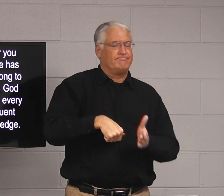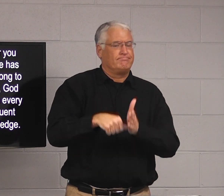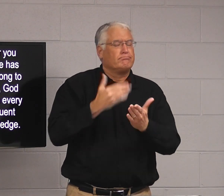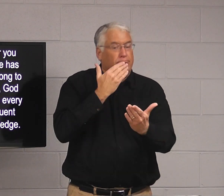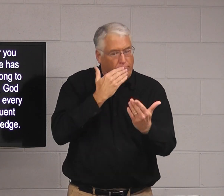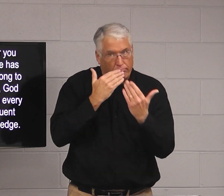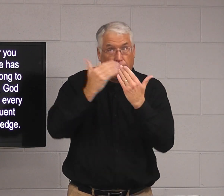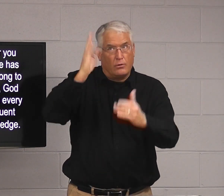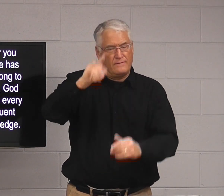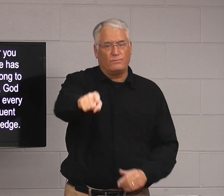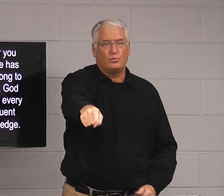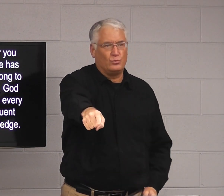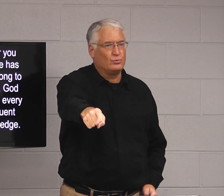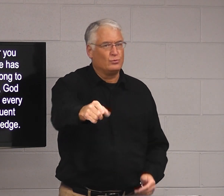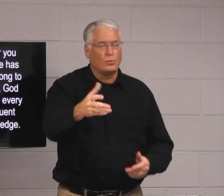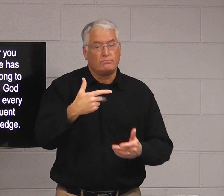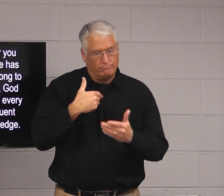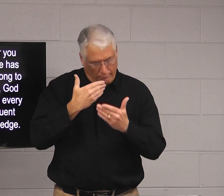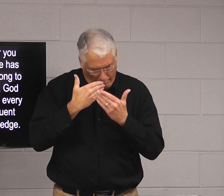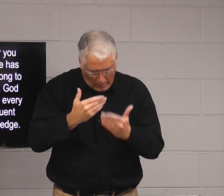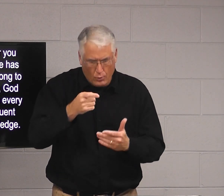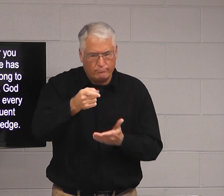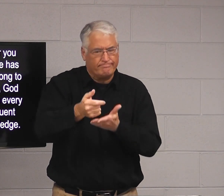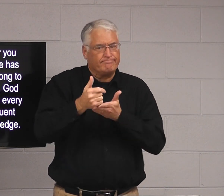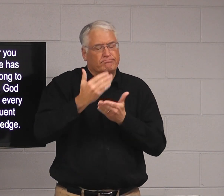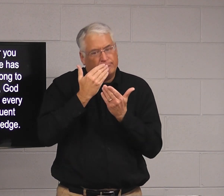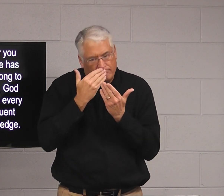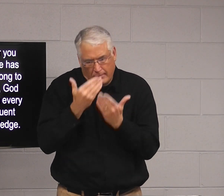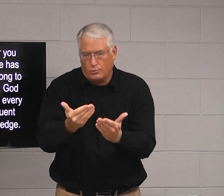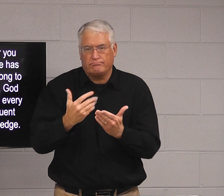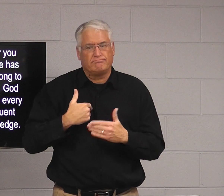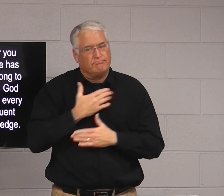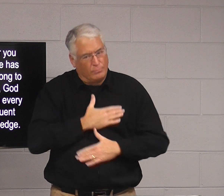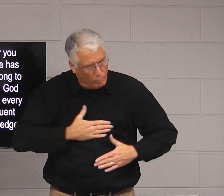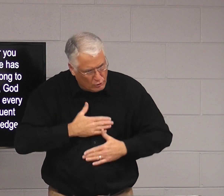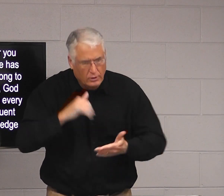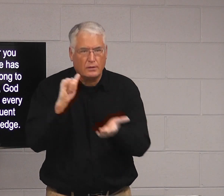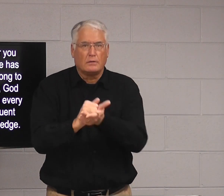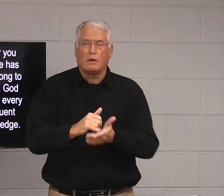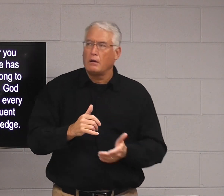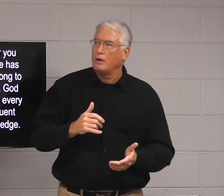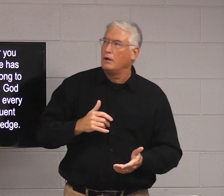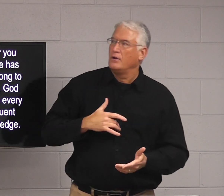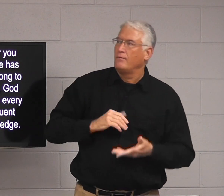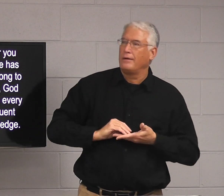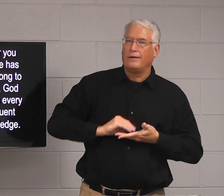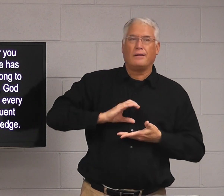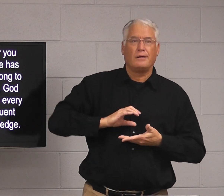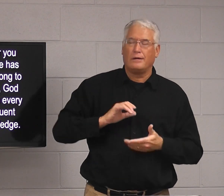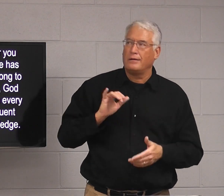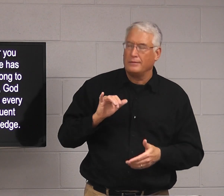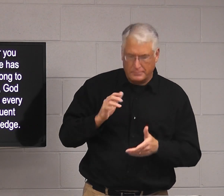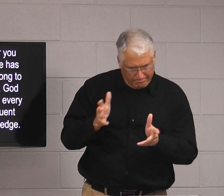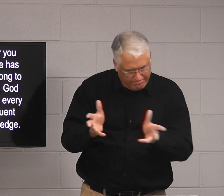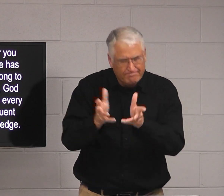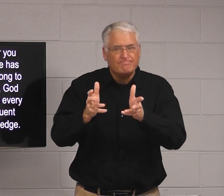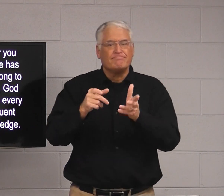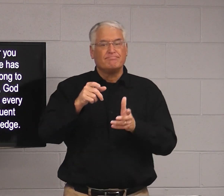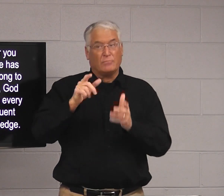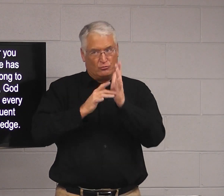stay involved, tell them that God does impressive, God loves you, encourage them, you know, and they'll